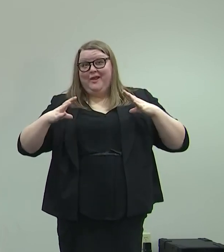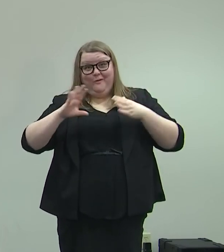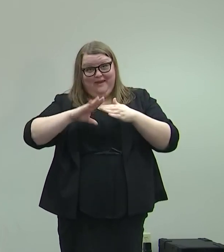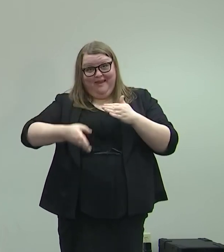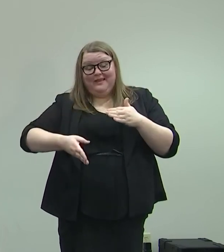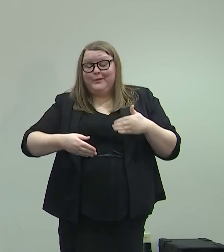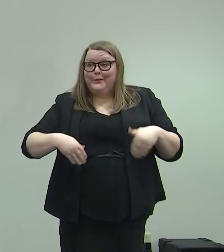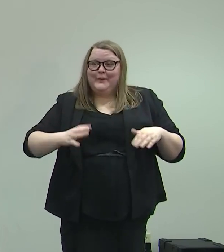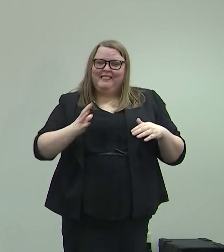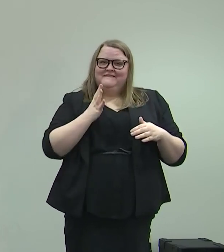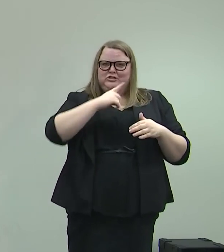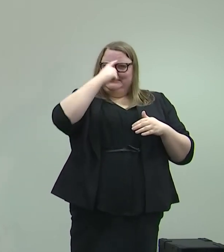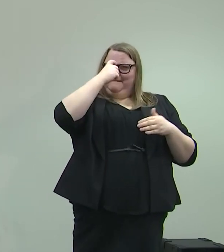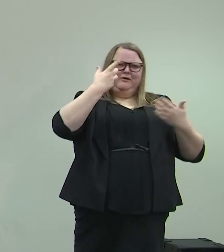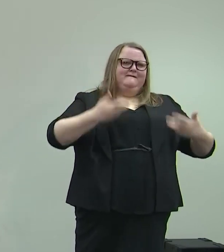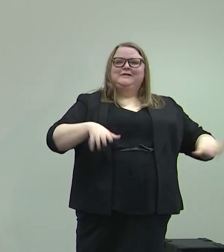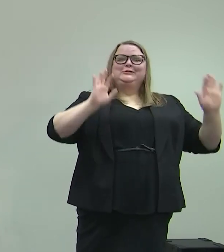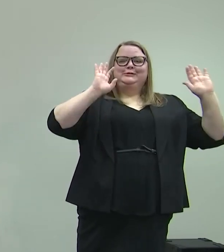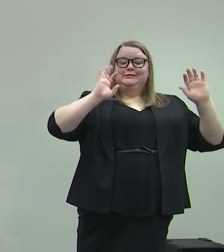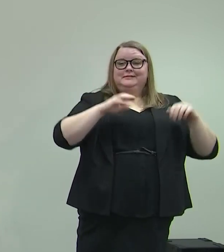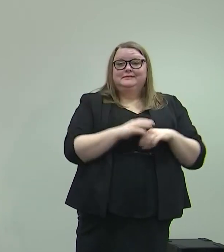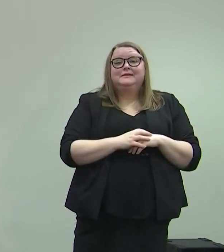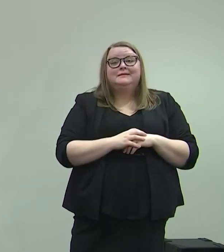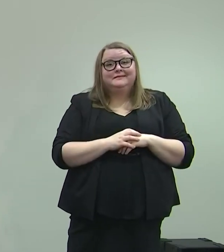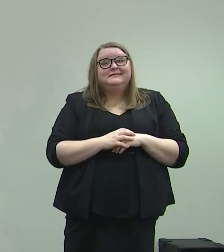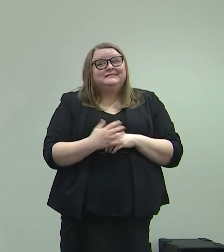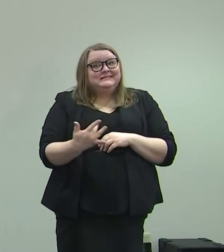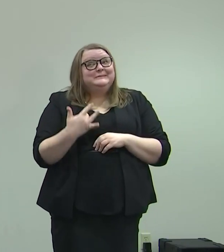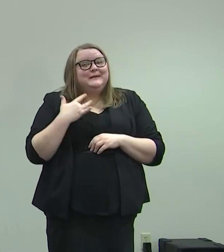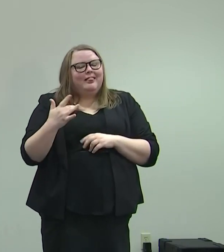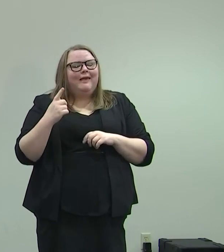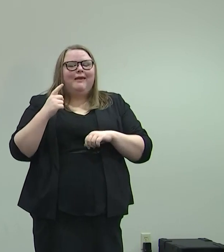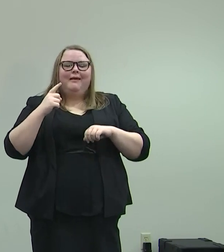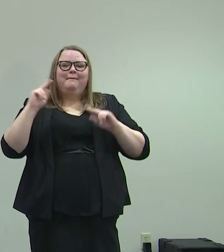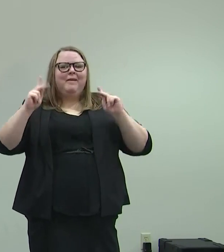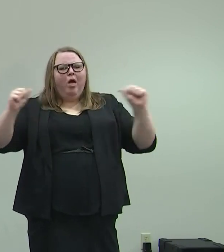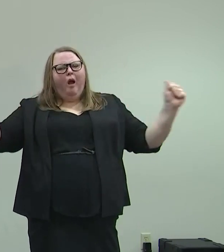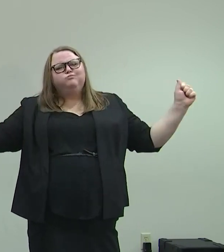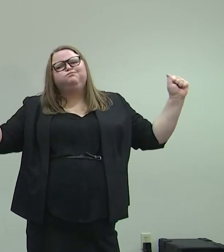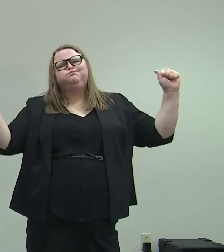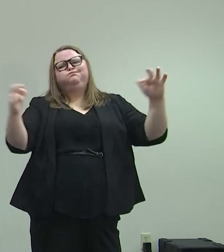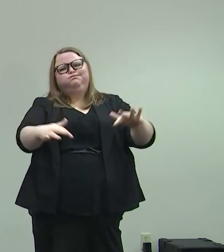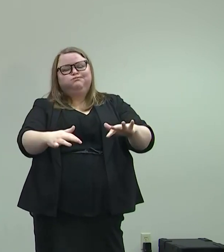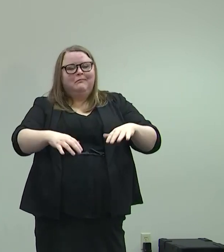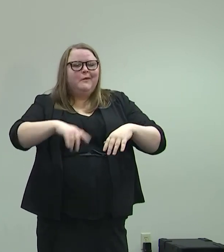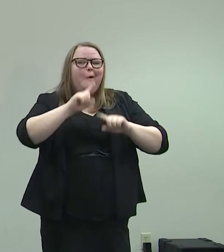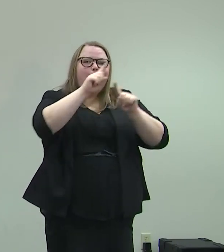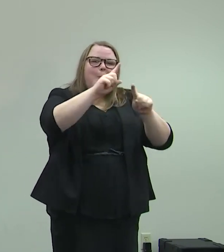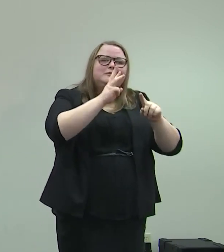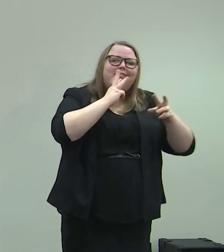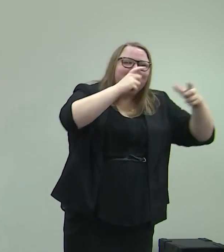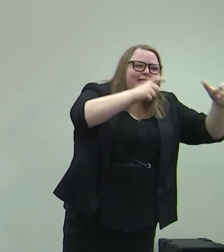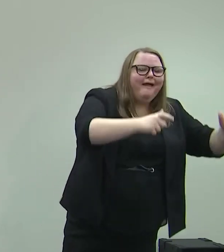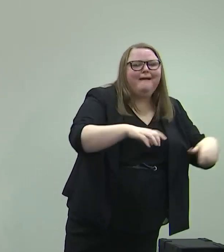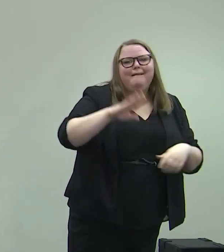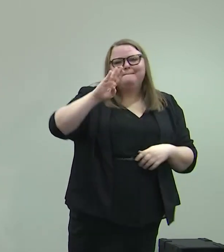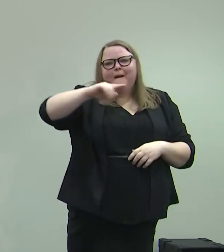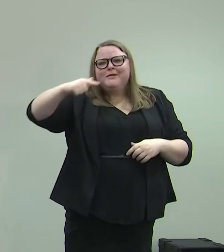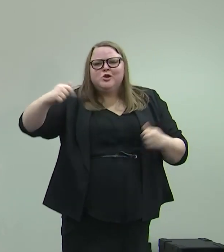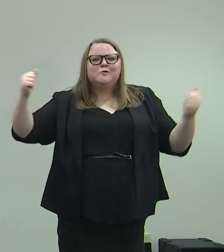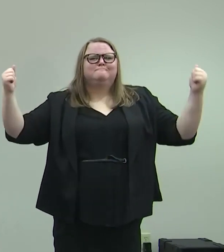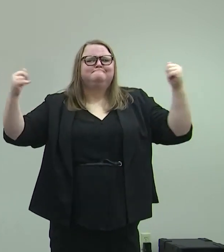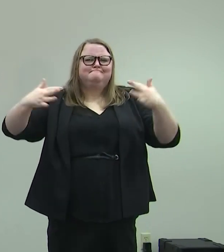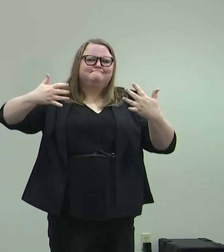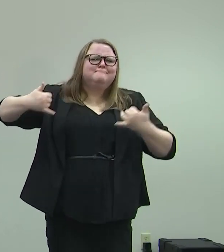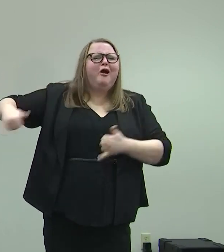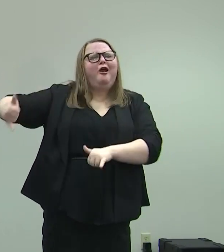of summer. And normally it's a time where people get together, they go to the lake, they have big barbecues, they have big parties. I'm